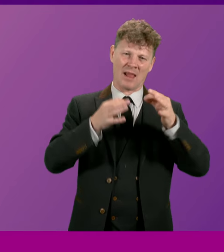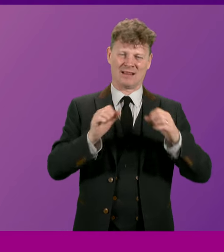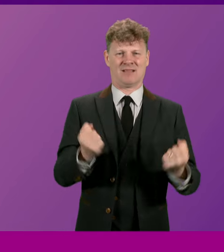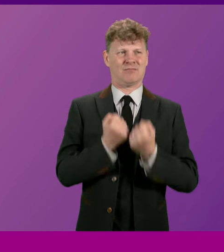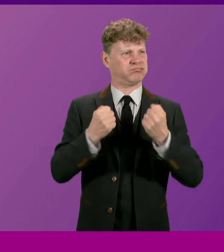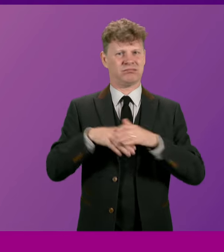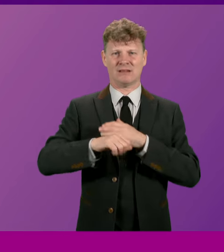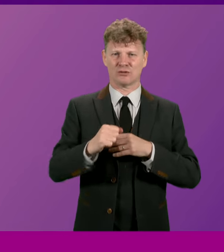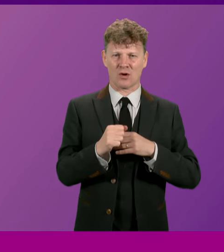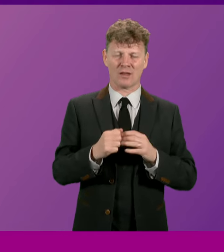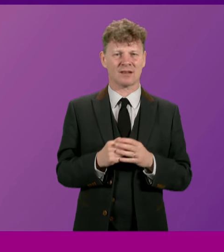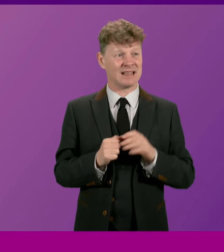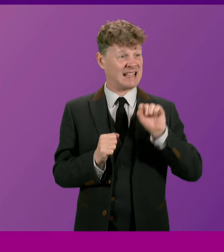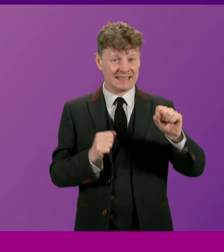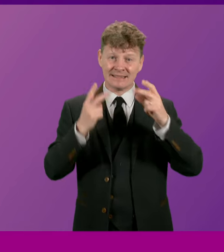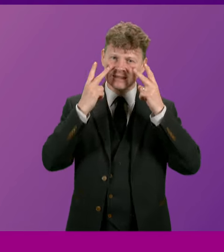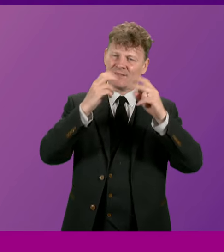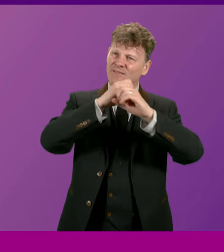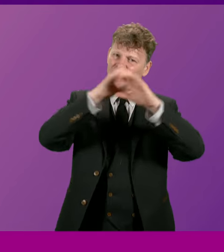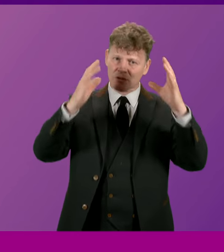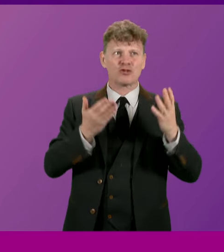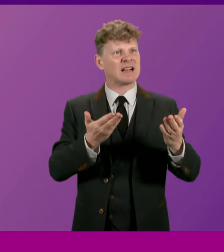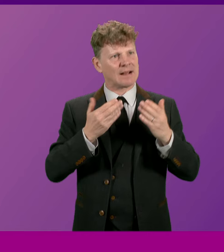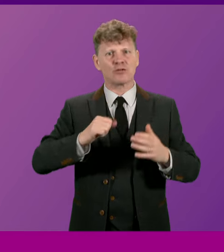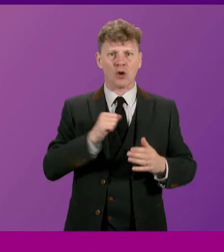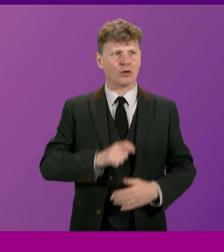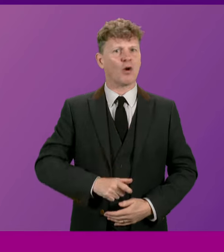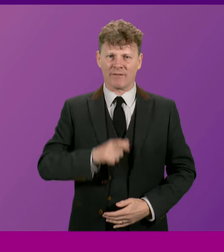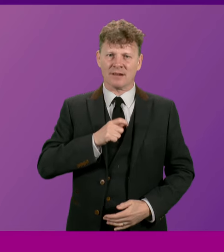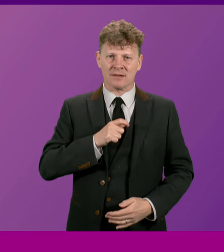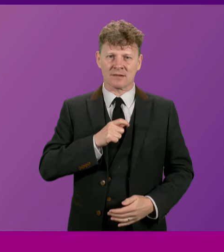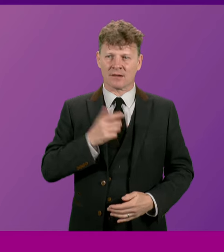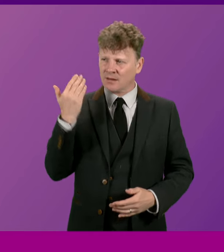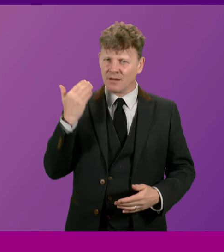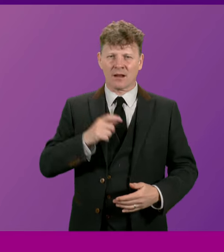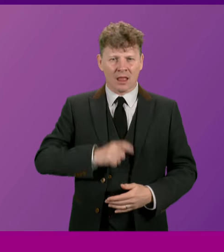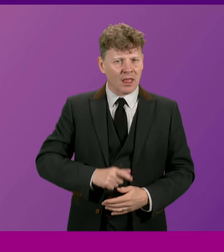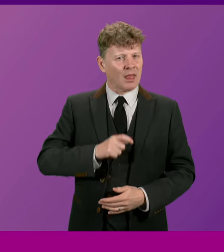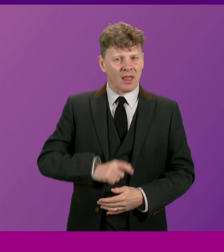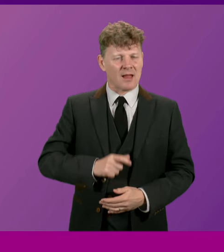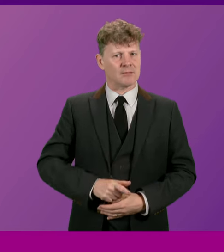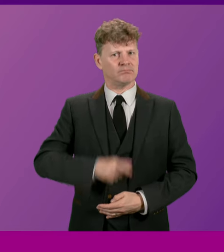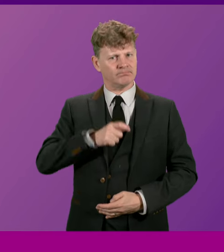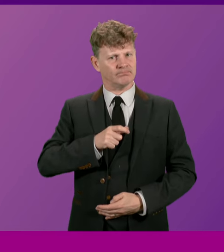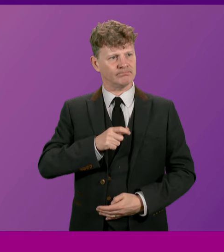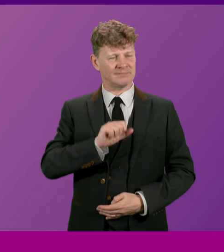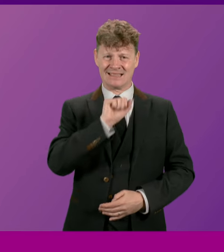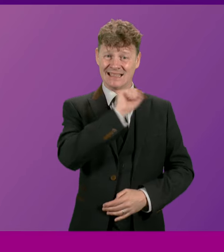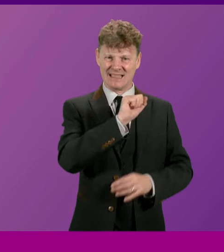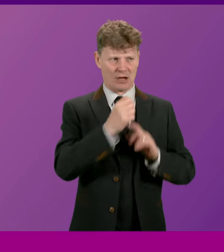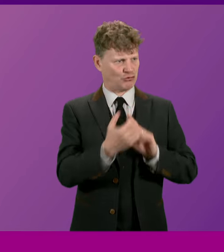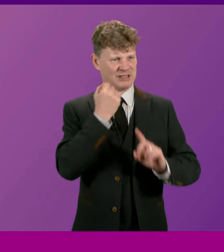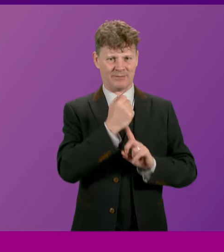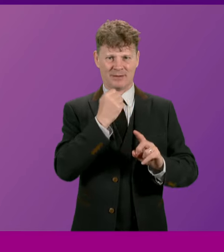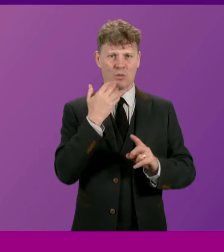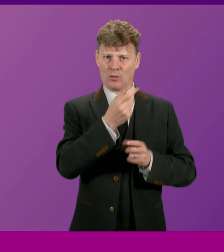His vision gave this nation the confidence that it had long been denied, and his accomplishments in office speak